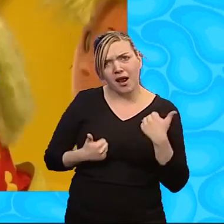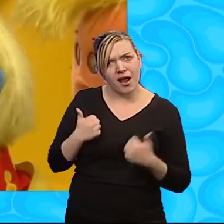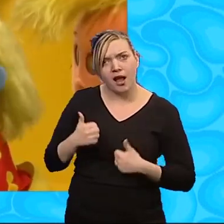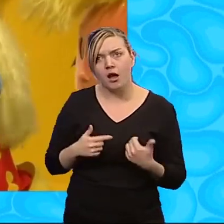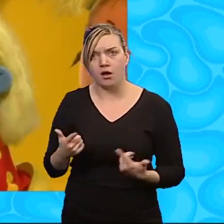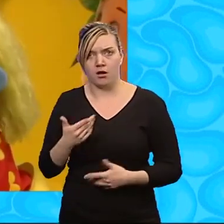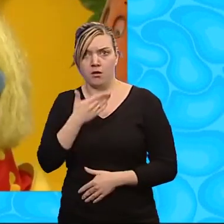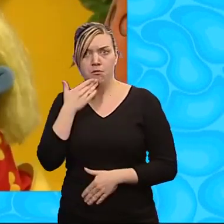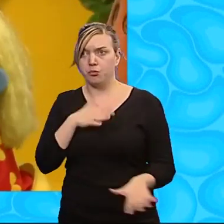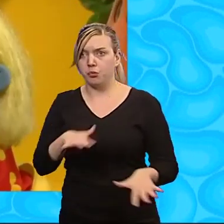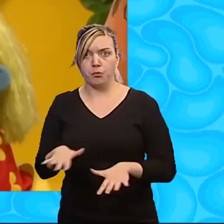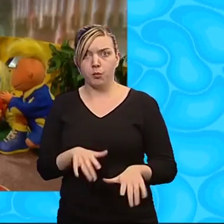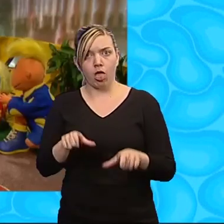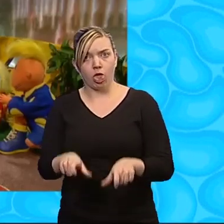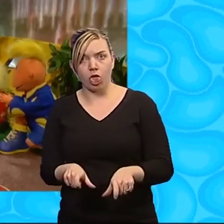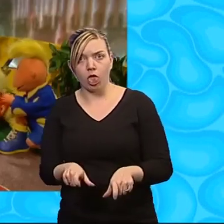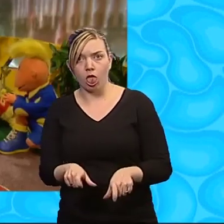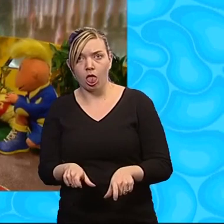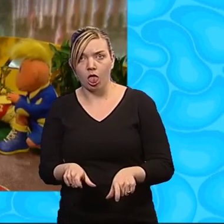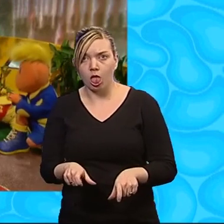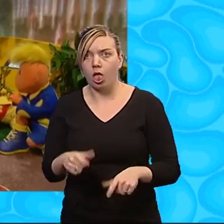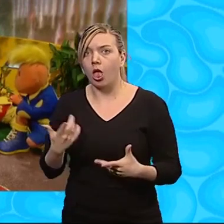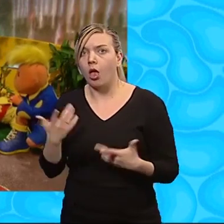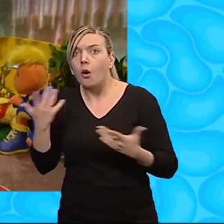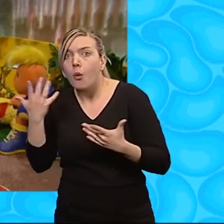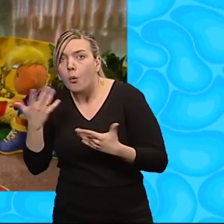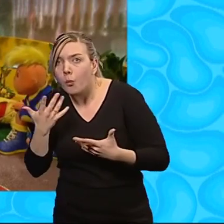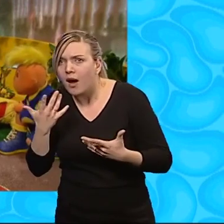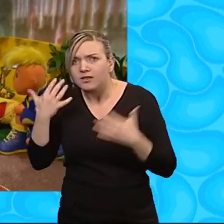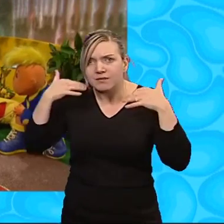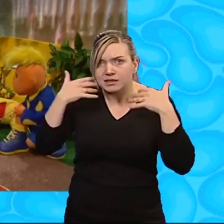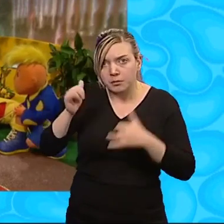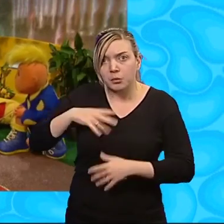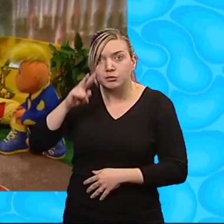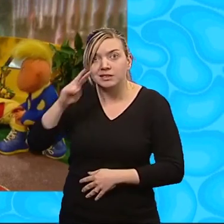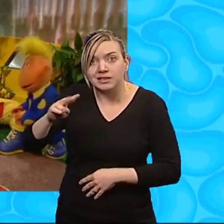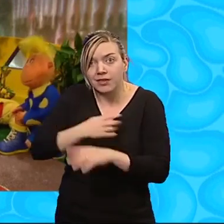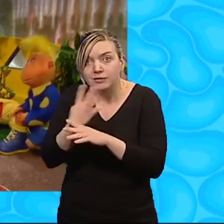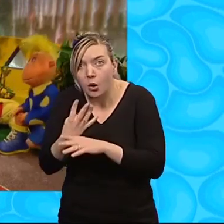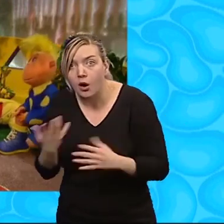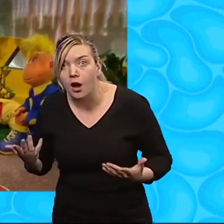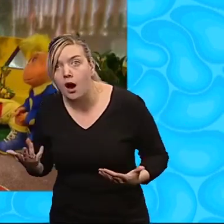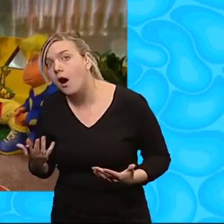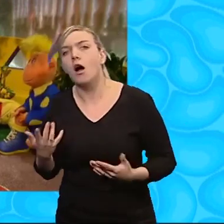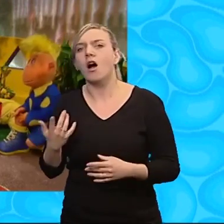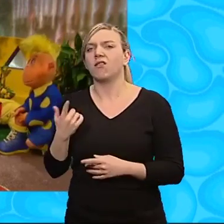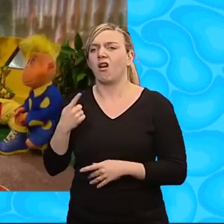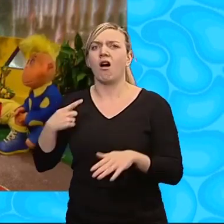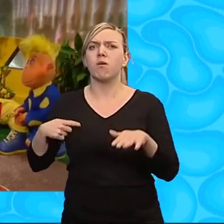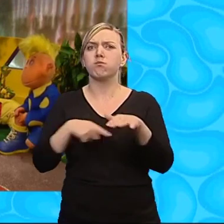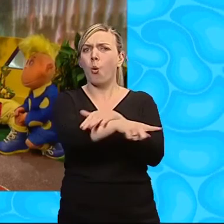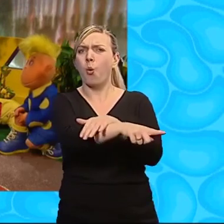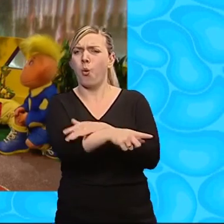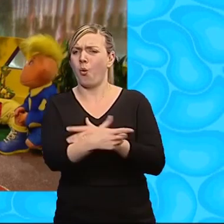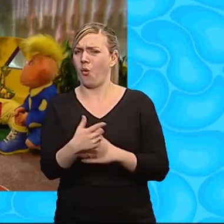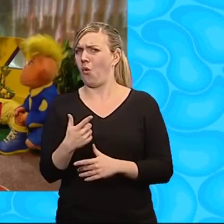She's hardly moved at all, Max. Oh, where's Fizz, by the way? Doesn't she want to see the hedgehog, too? No, no, no. She went off by herself, Max.